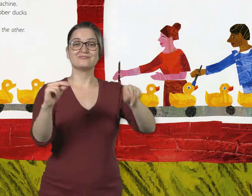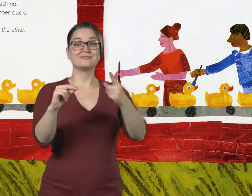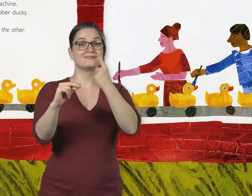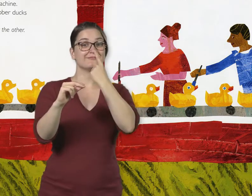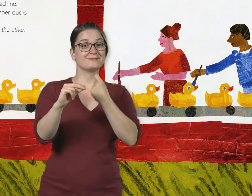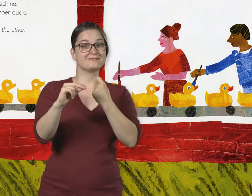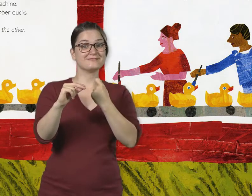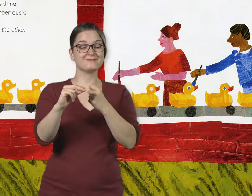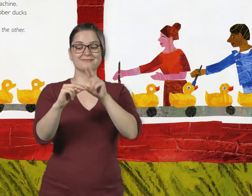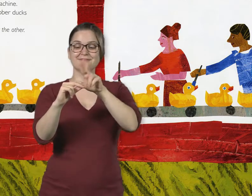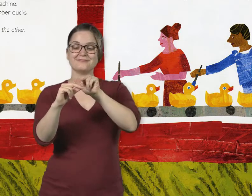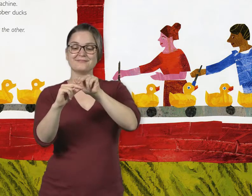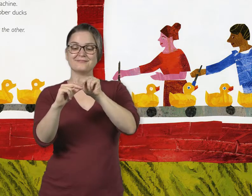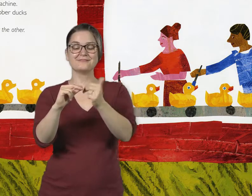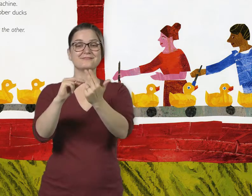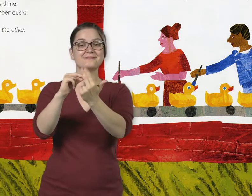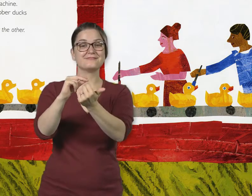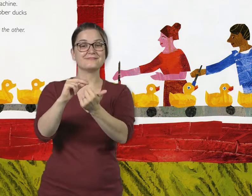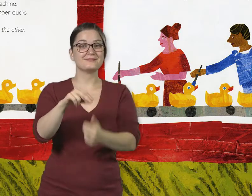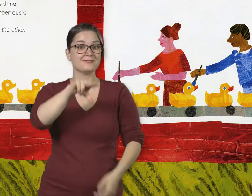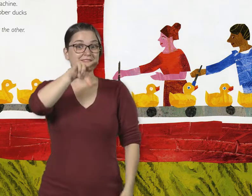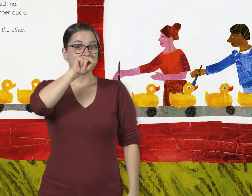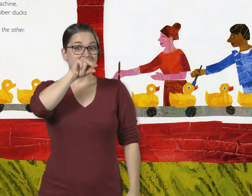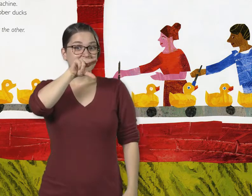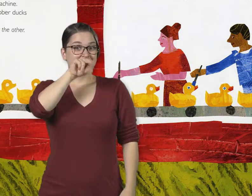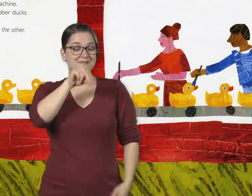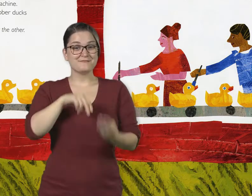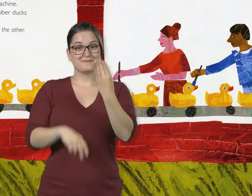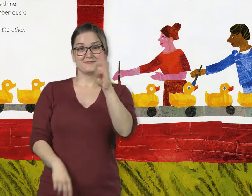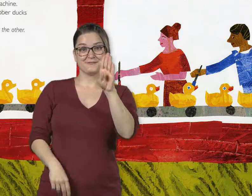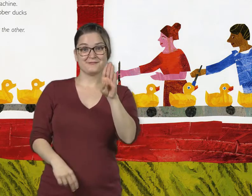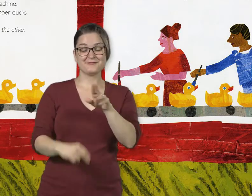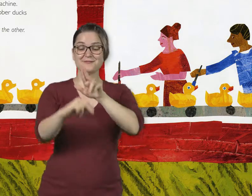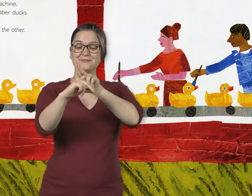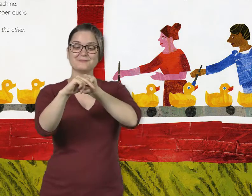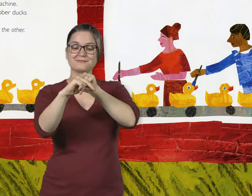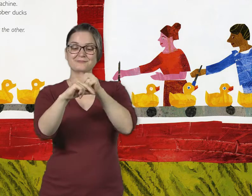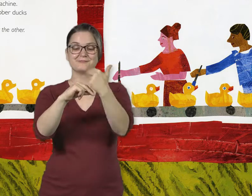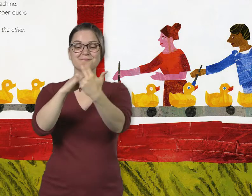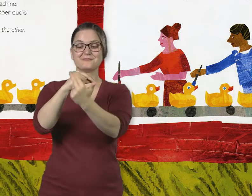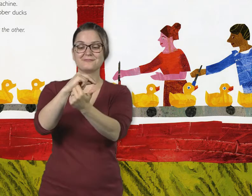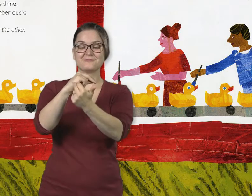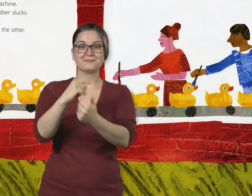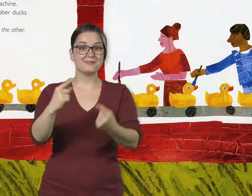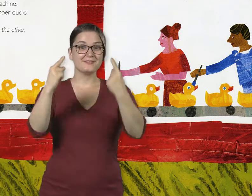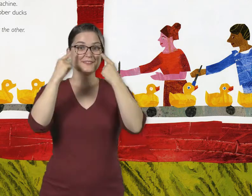The little rubber ducks are painted Bill's red and eyes blue.